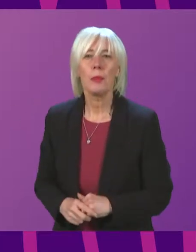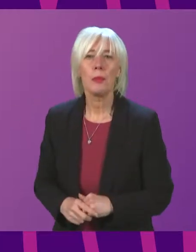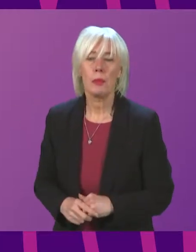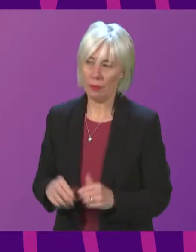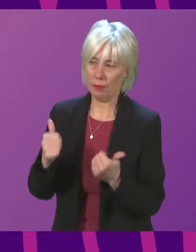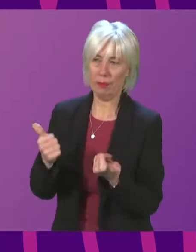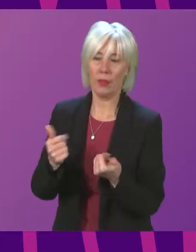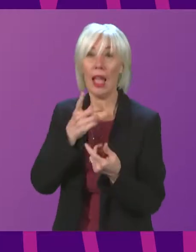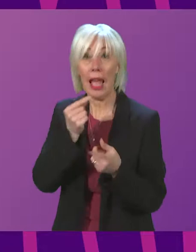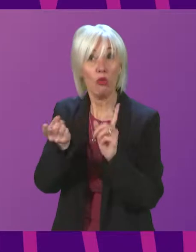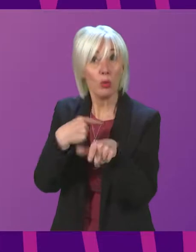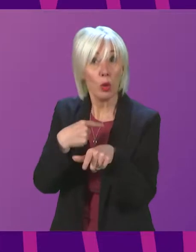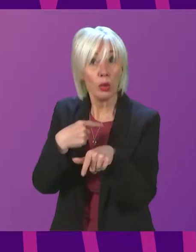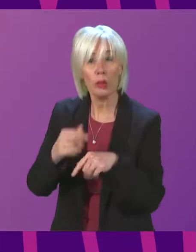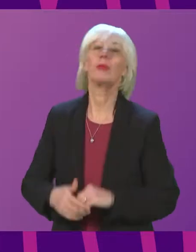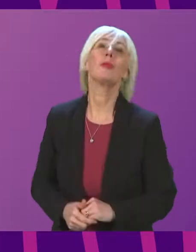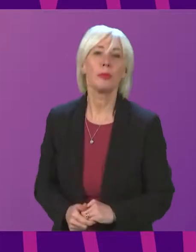Thank you. Please respond. As president officer,